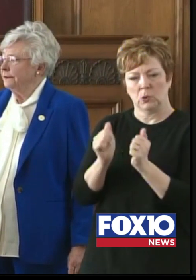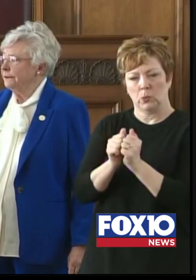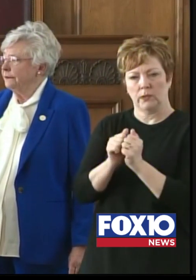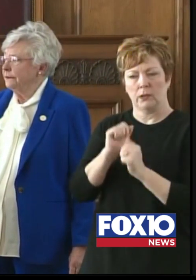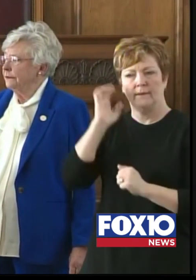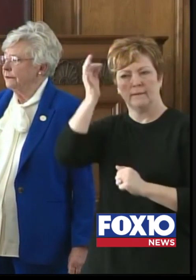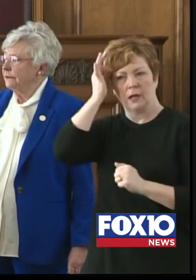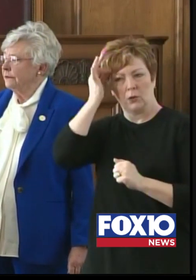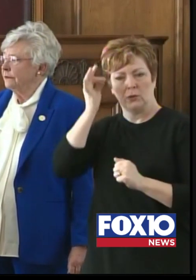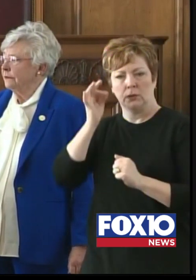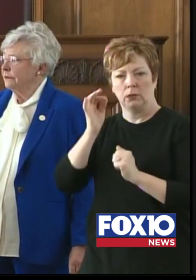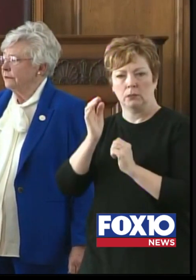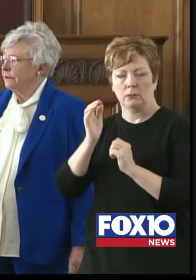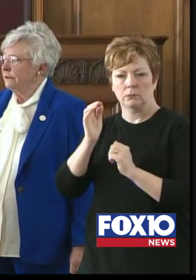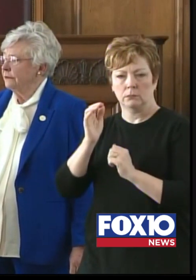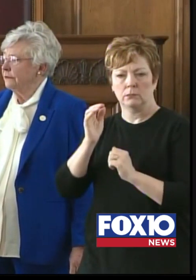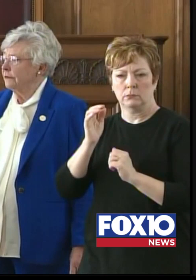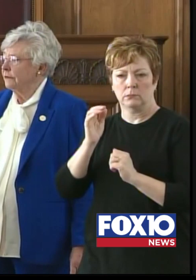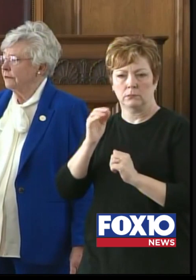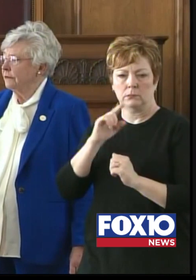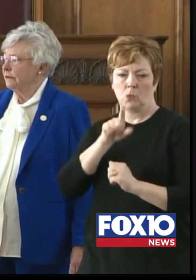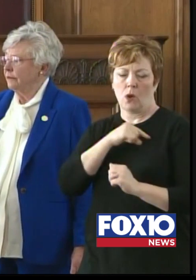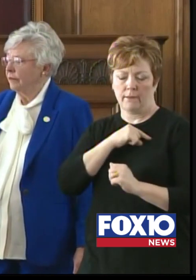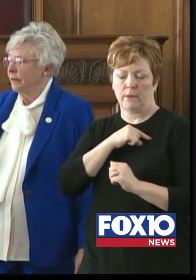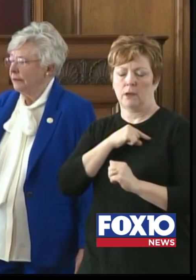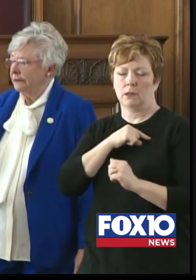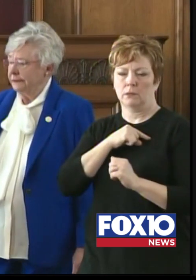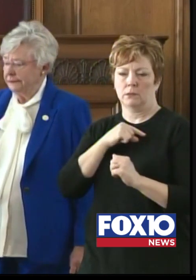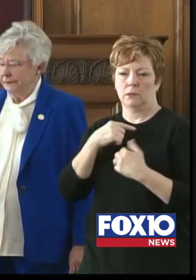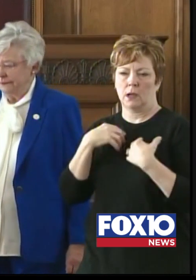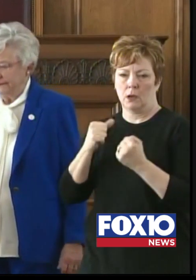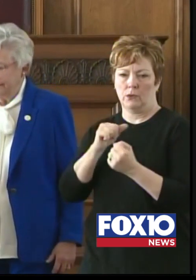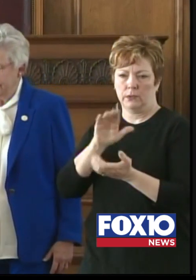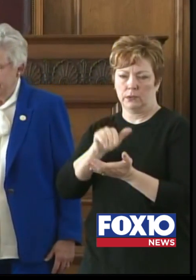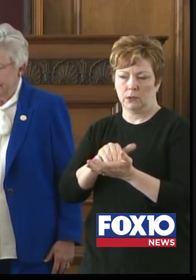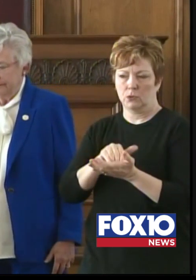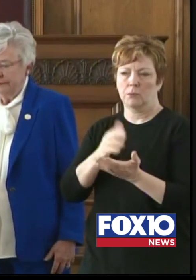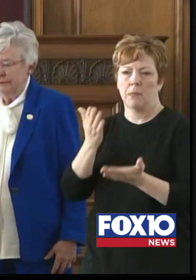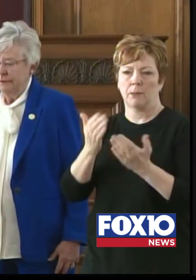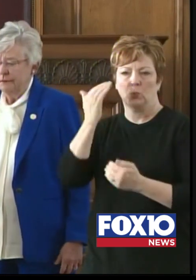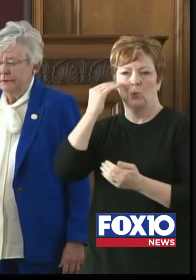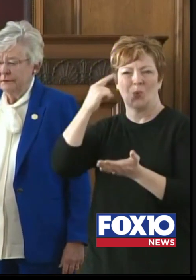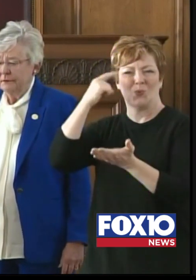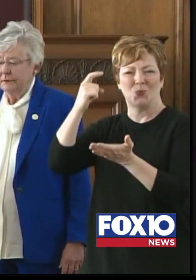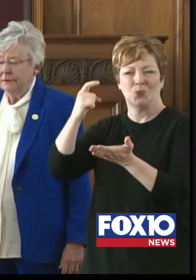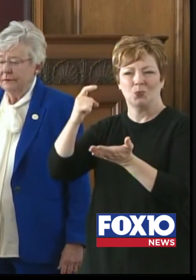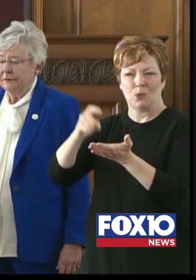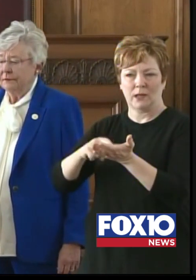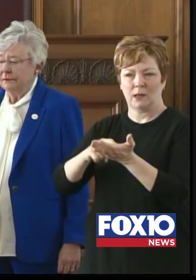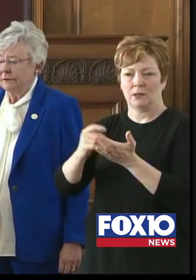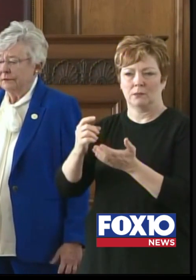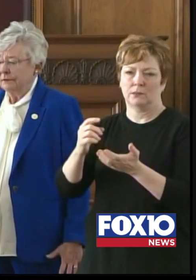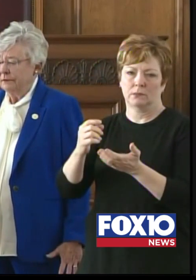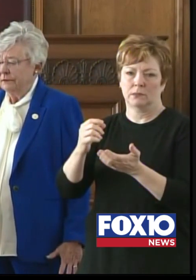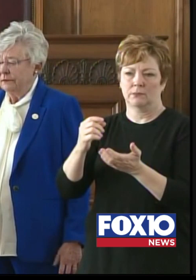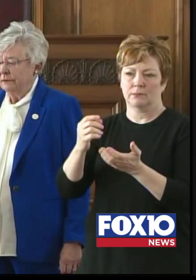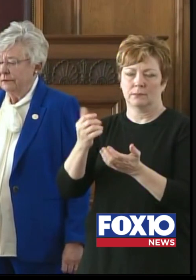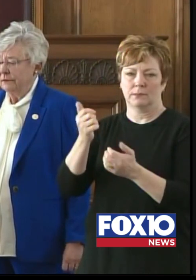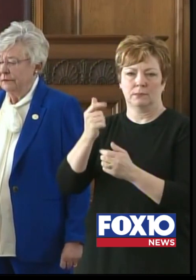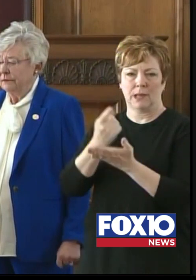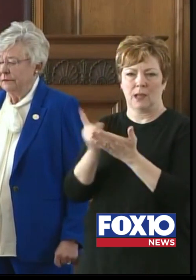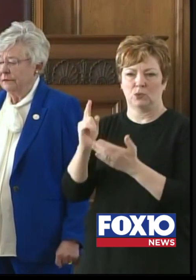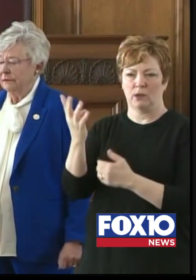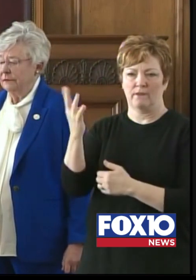qualified health center, our community health centers. You may be aware that nationally they were awarded about $400 million last week by Congress